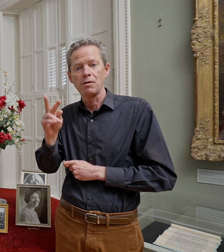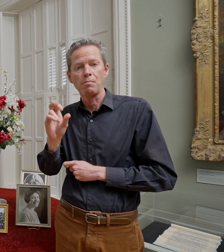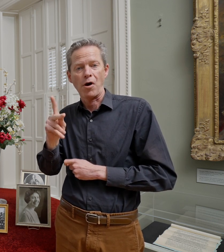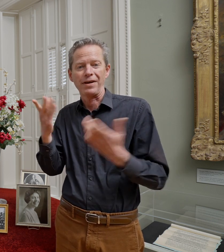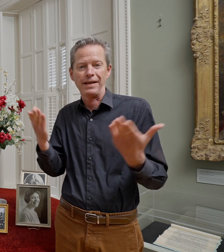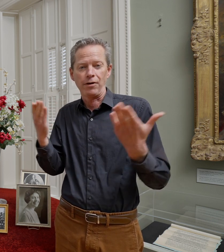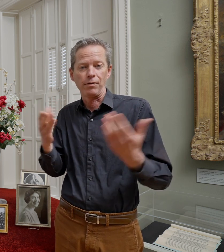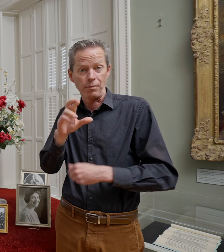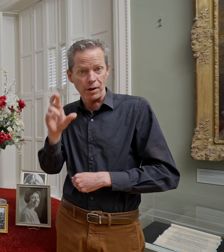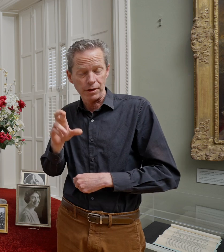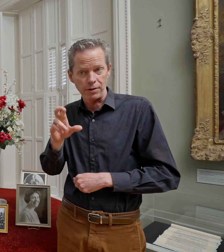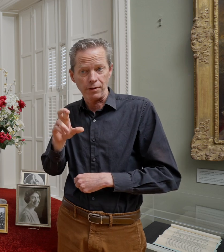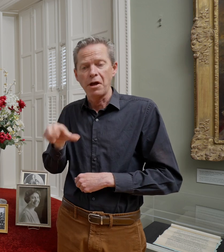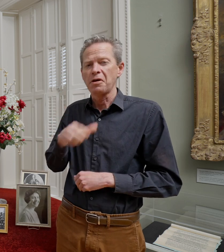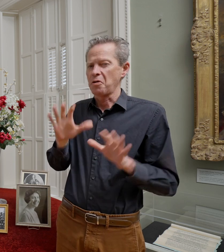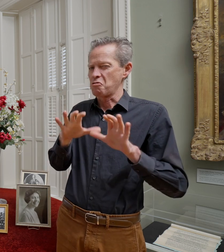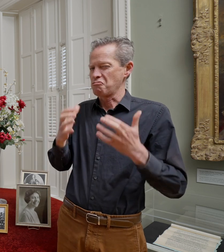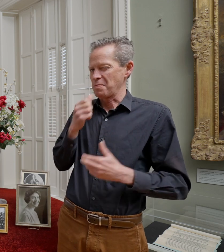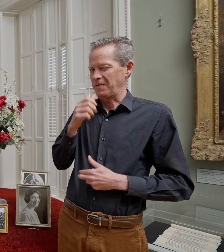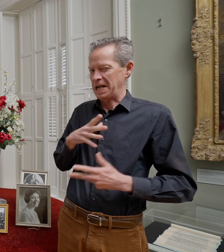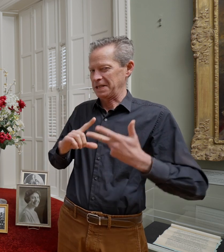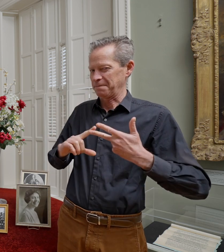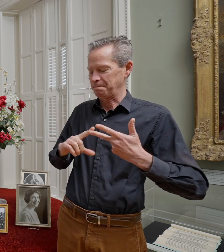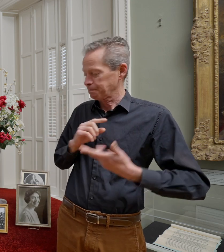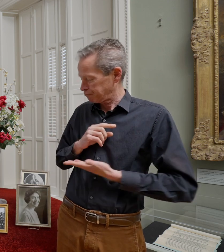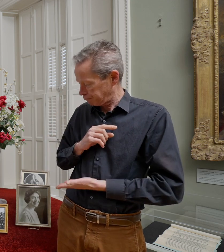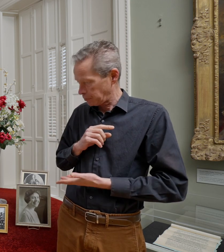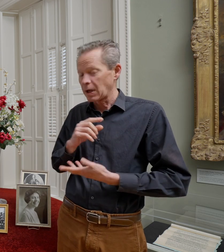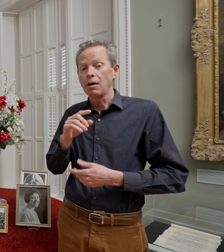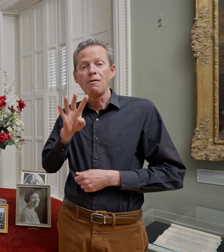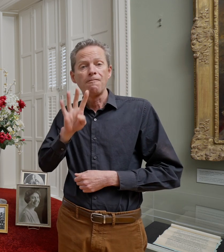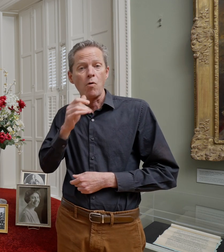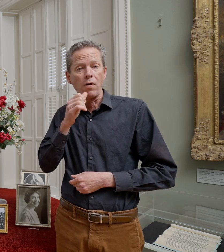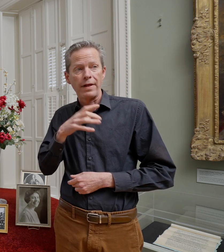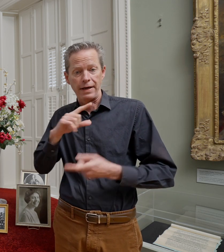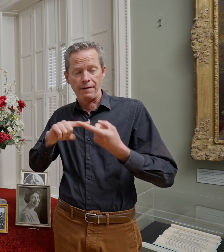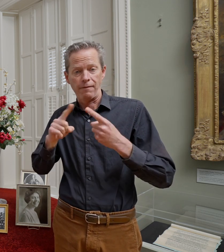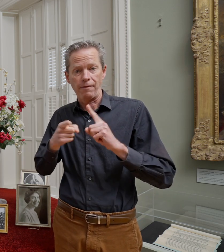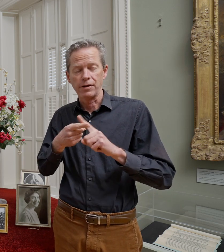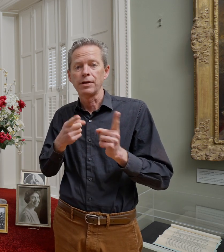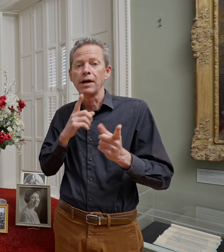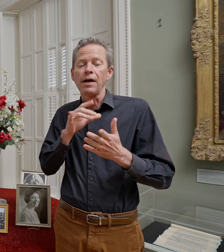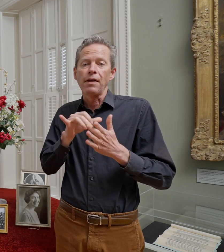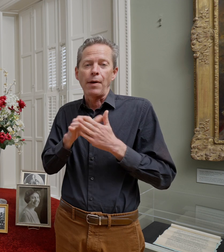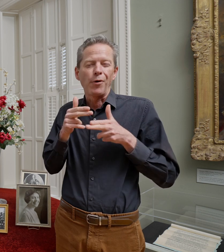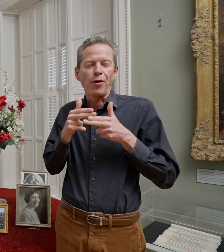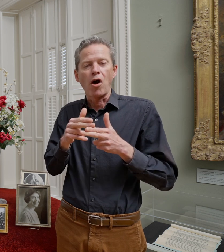The other person or group of ladies I wanted to talk about was four lady friends that were affectionately known as the Lobster